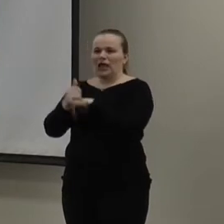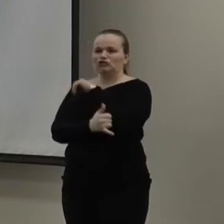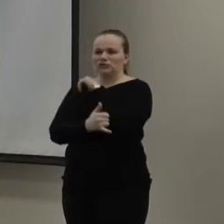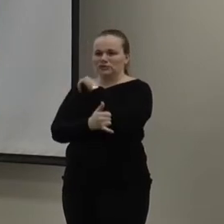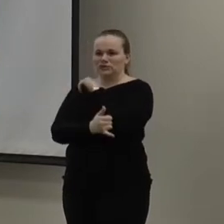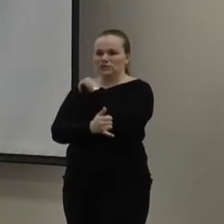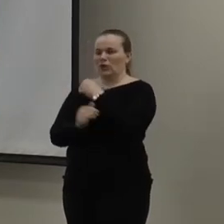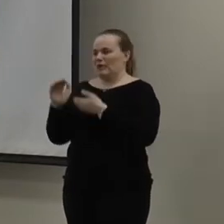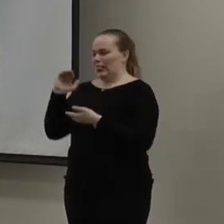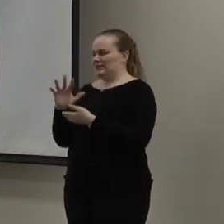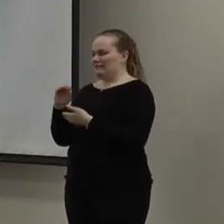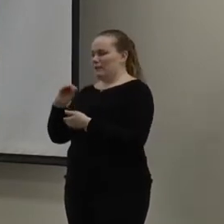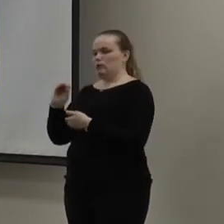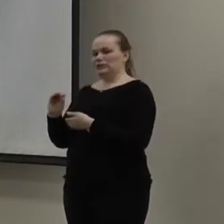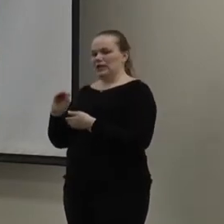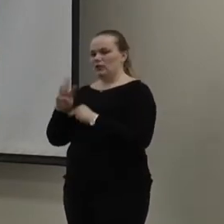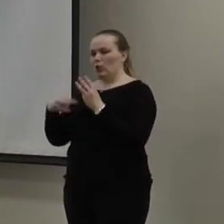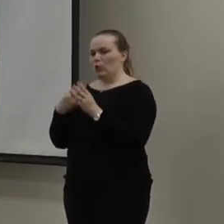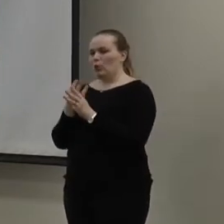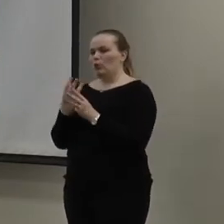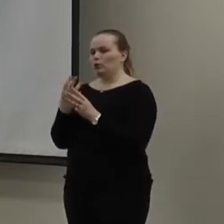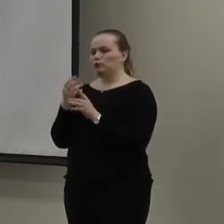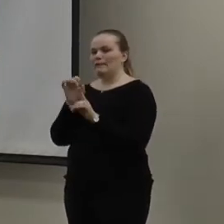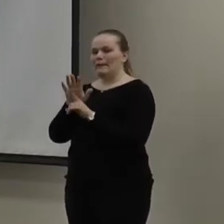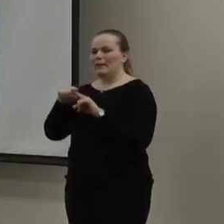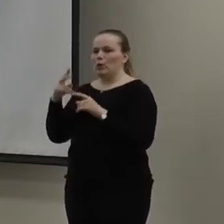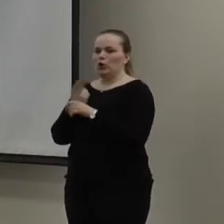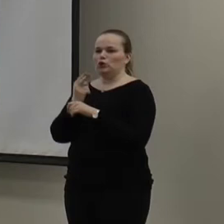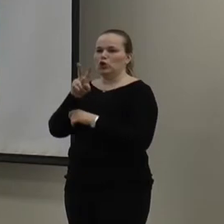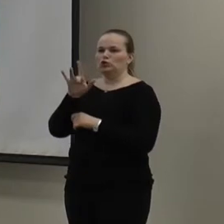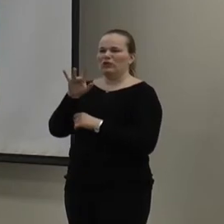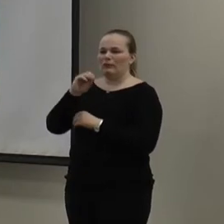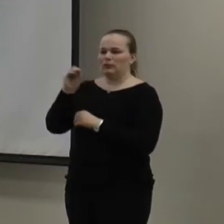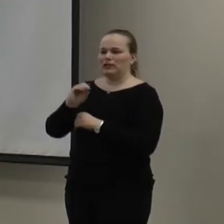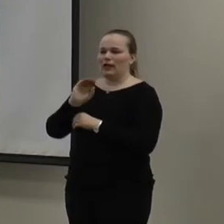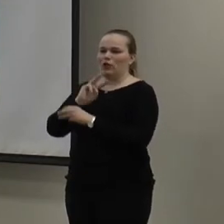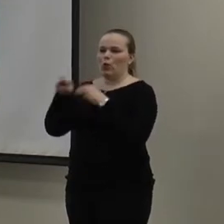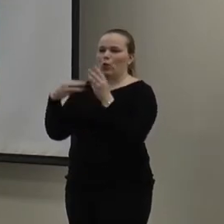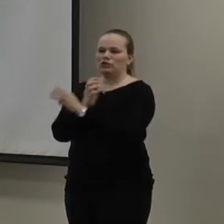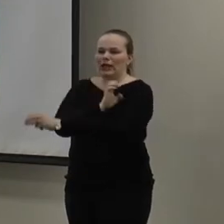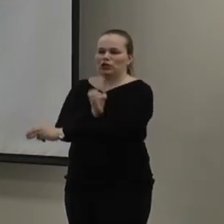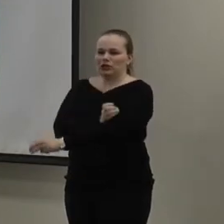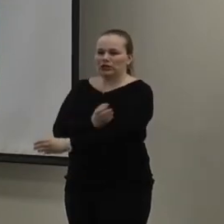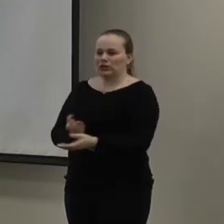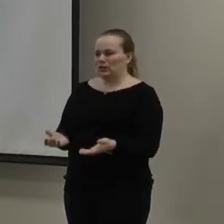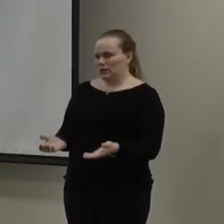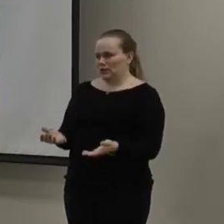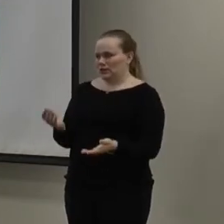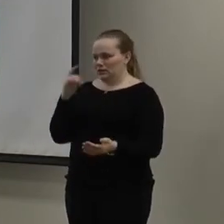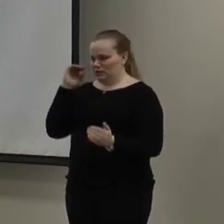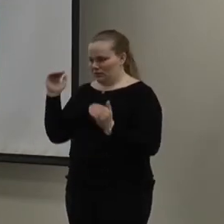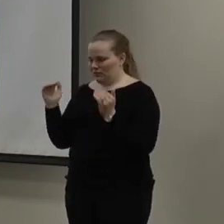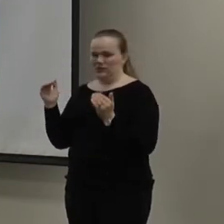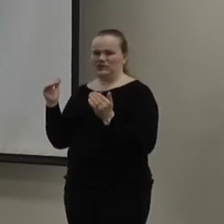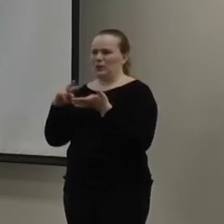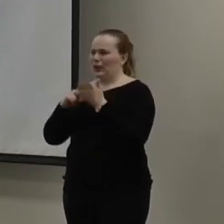less than 5% of the world's population, but we used 25% of the world's energy supply. So, to kind of put that in